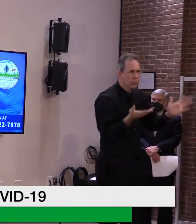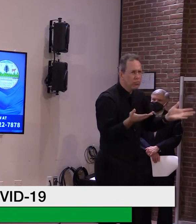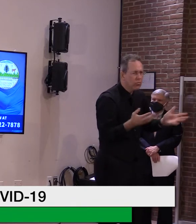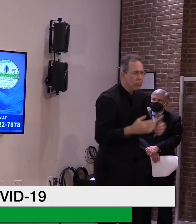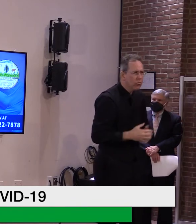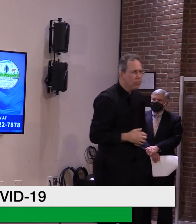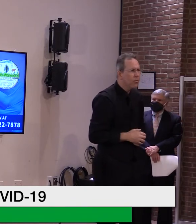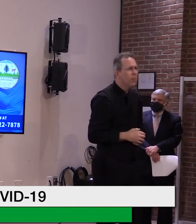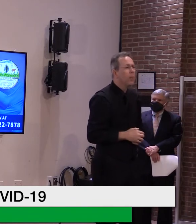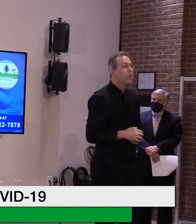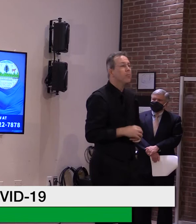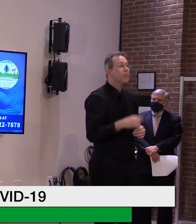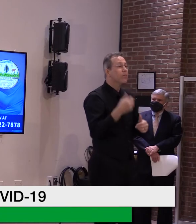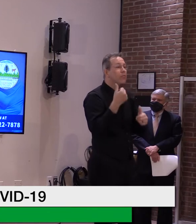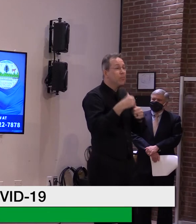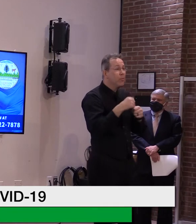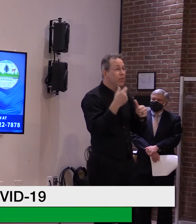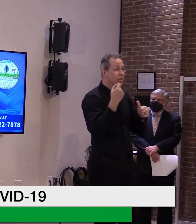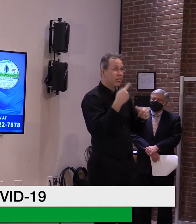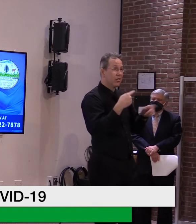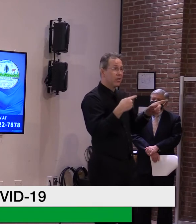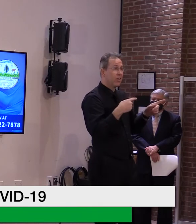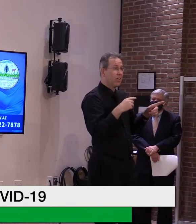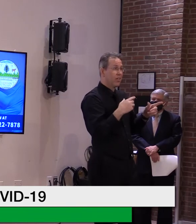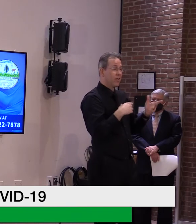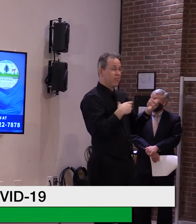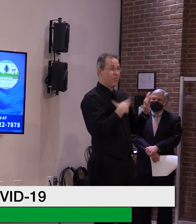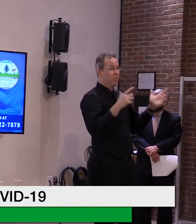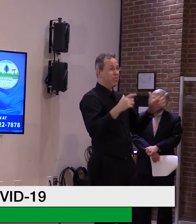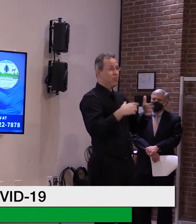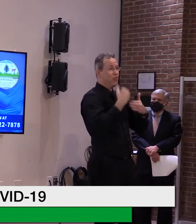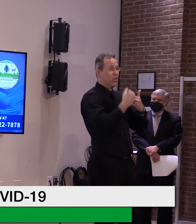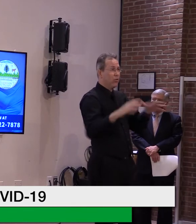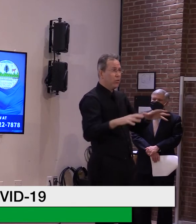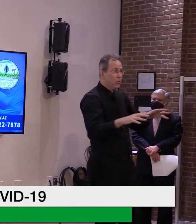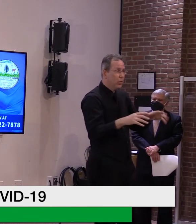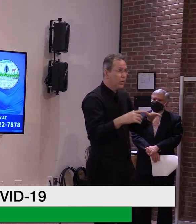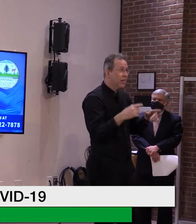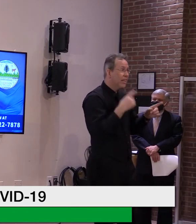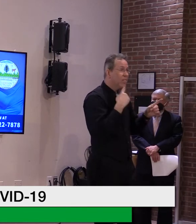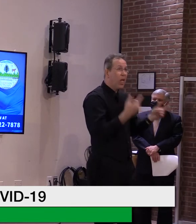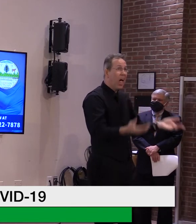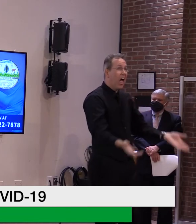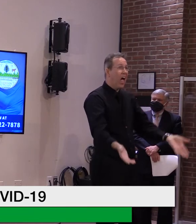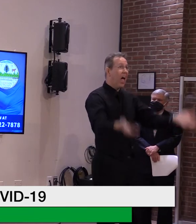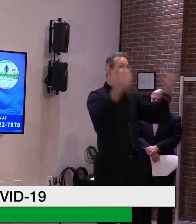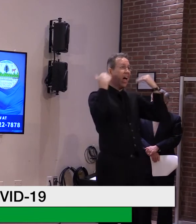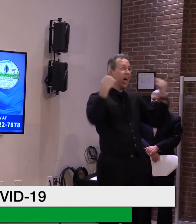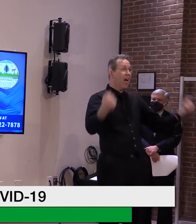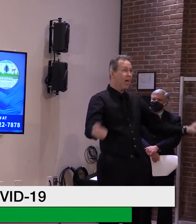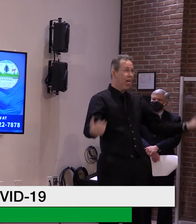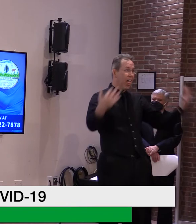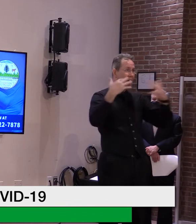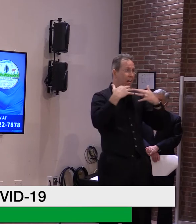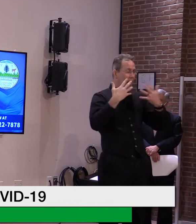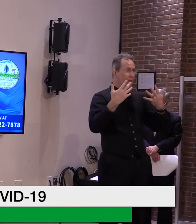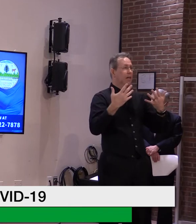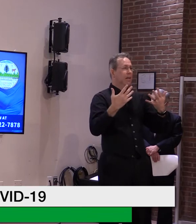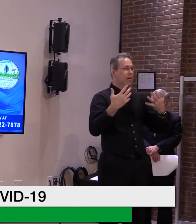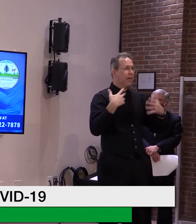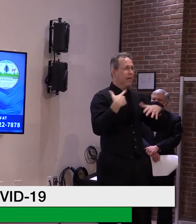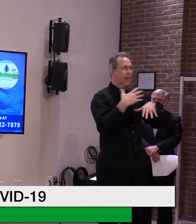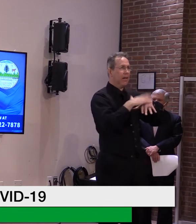inviting people without registering, uh, without telling us. And, and I, I'm not, and I'm saying us, the administration, uh,